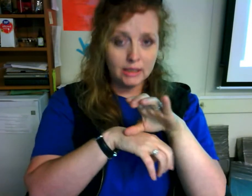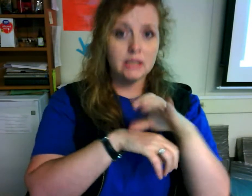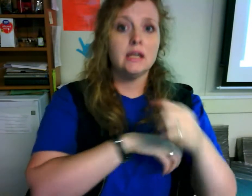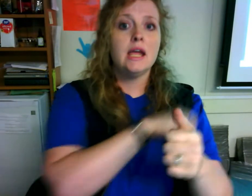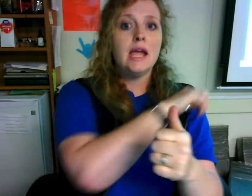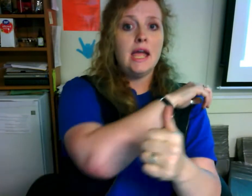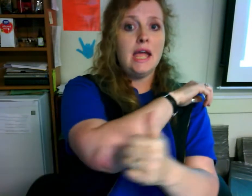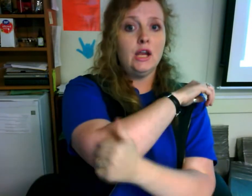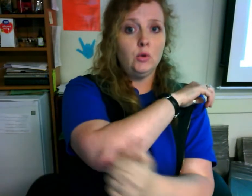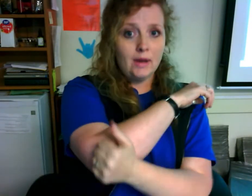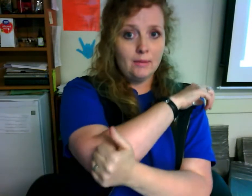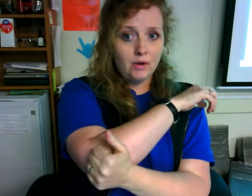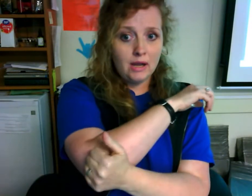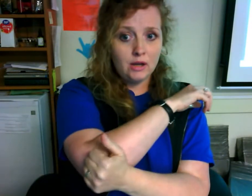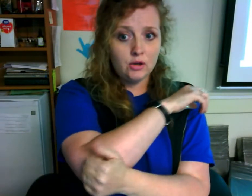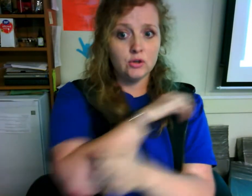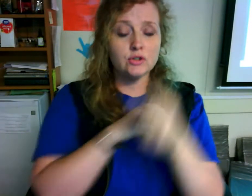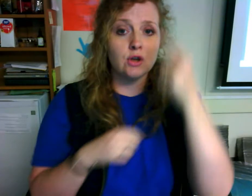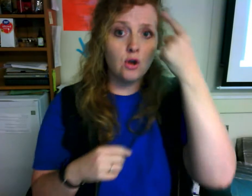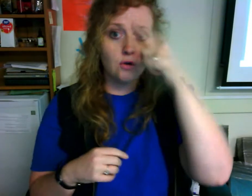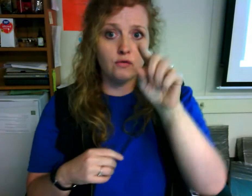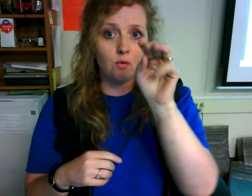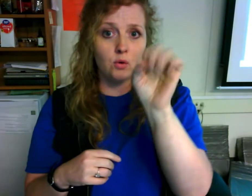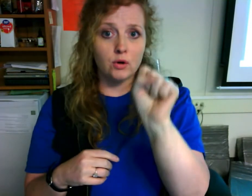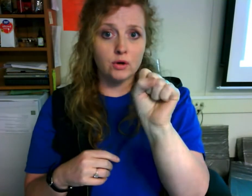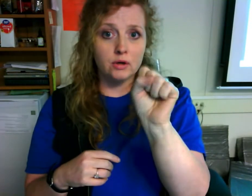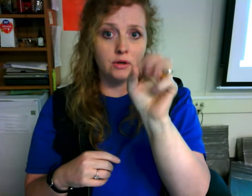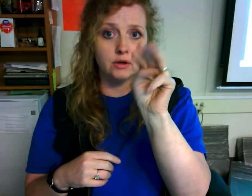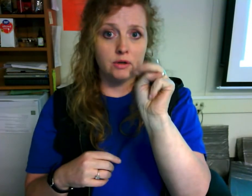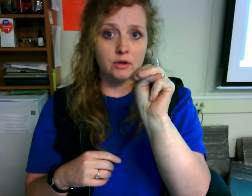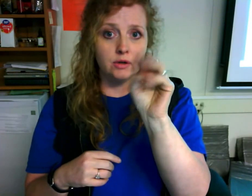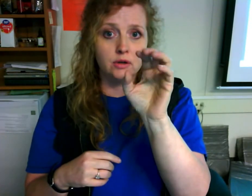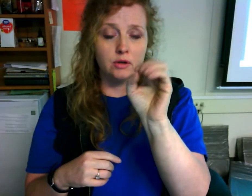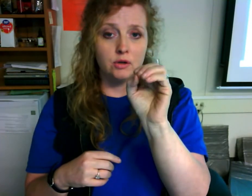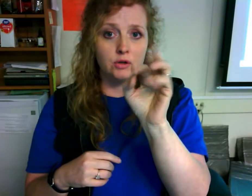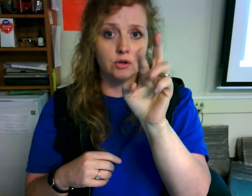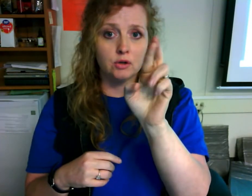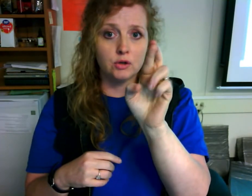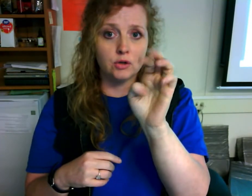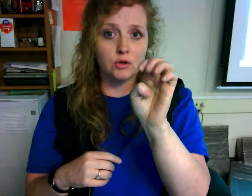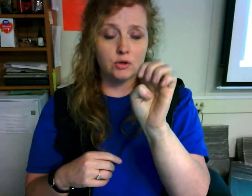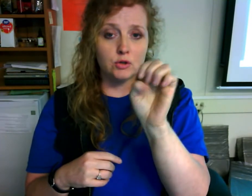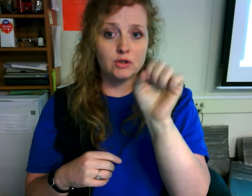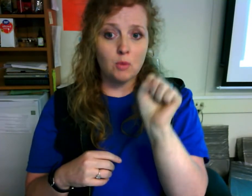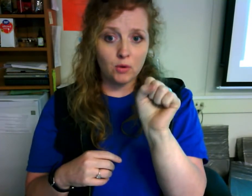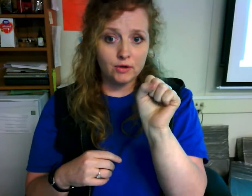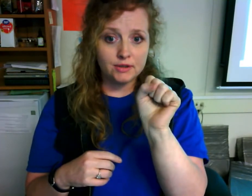and graham crackers for s'mores